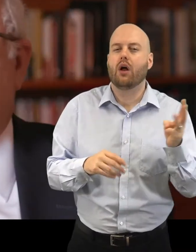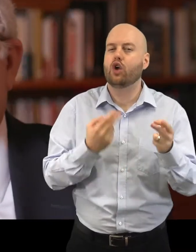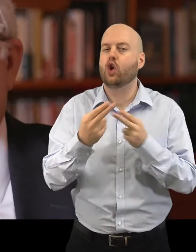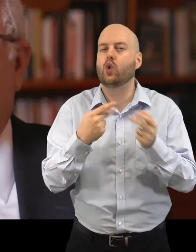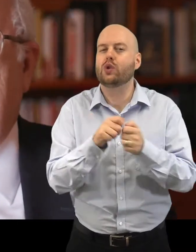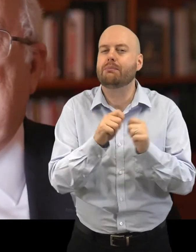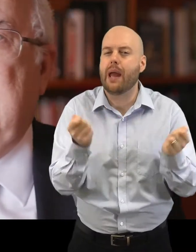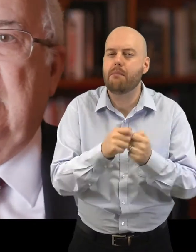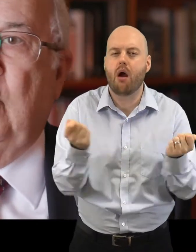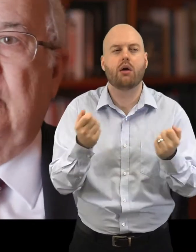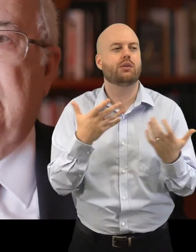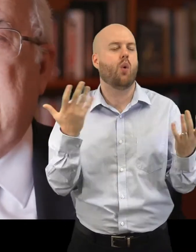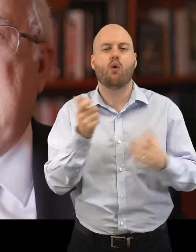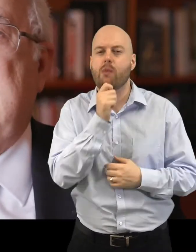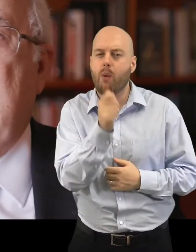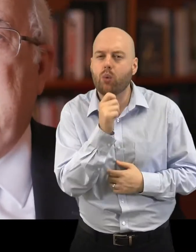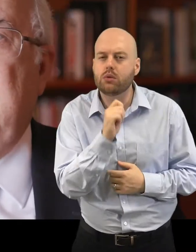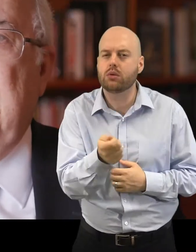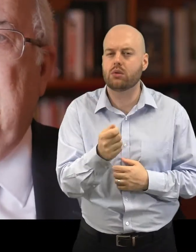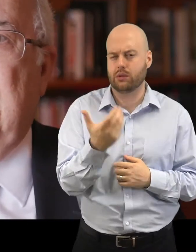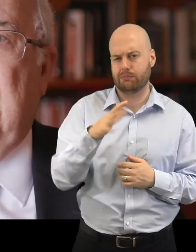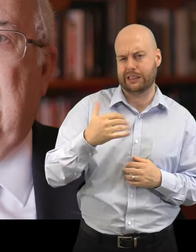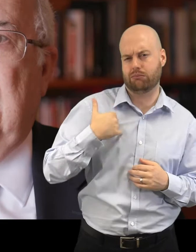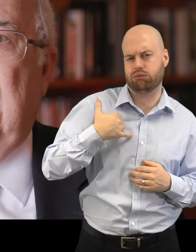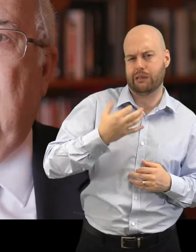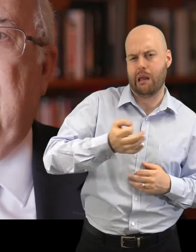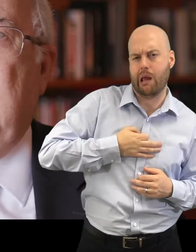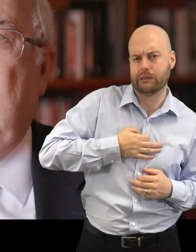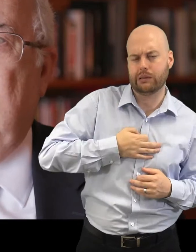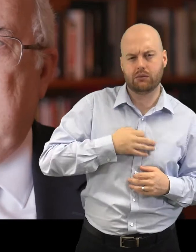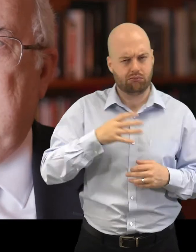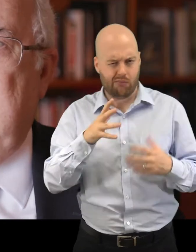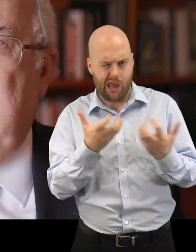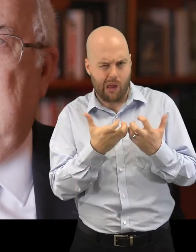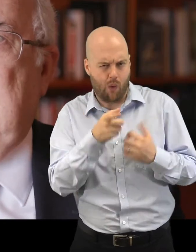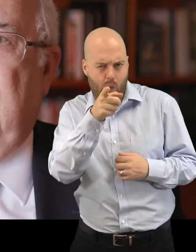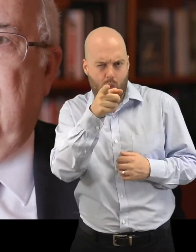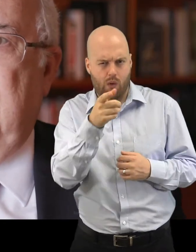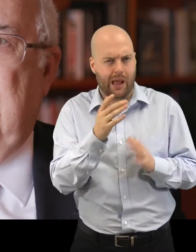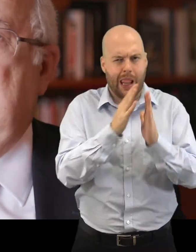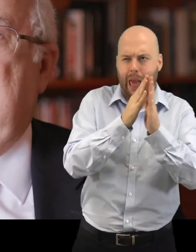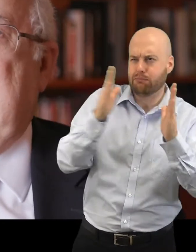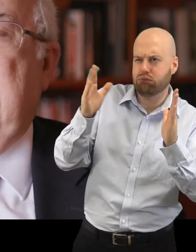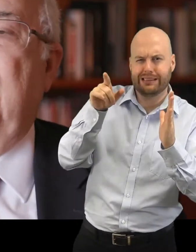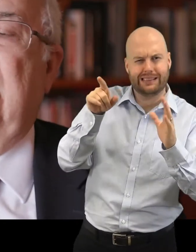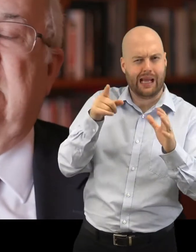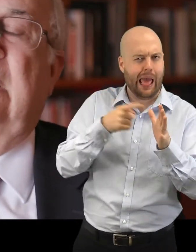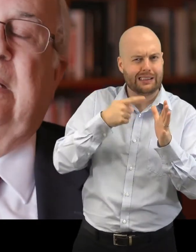people and reporters asking me, how can you have a library like the Library of Alexandria